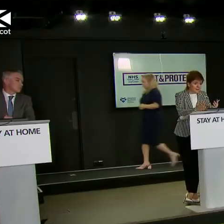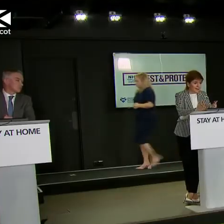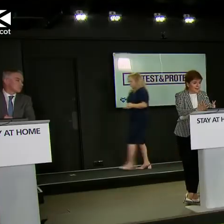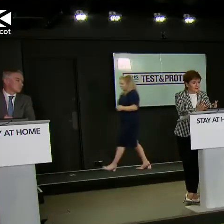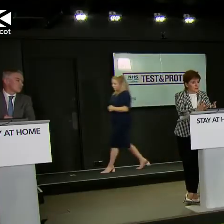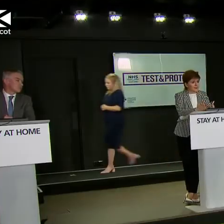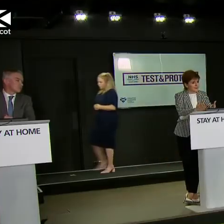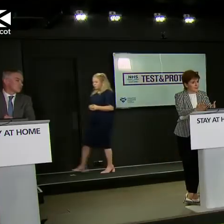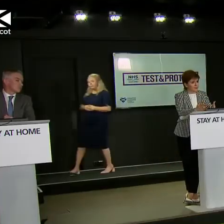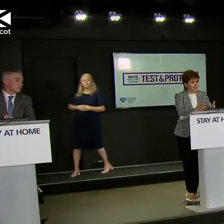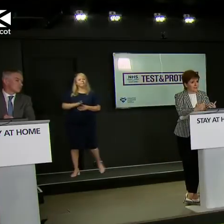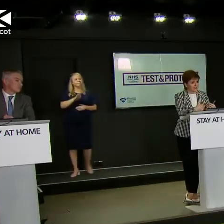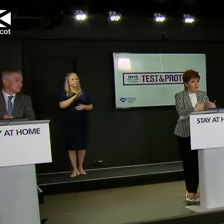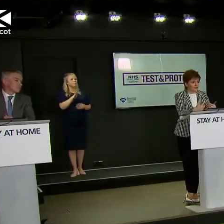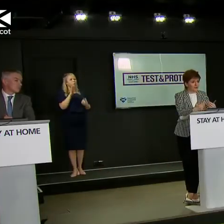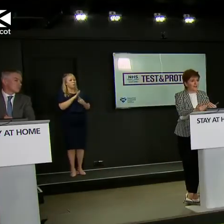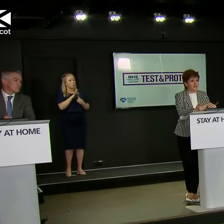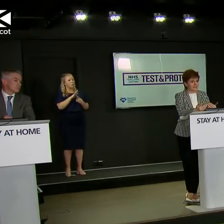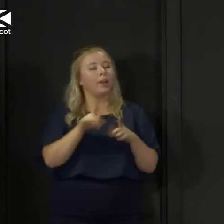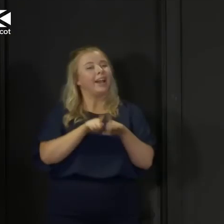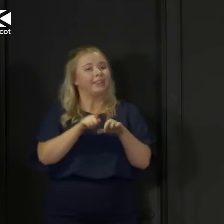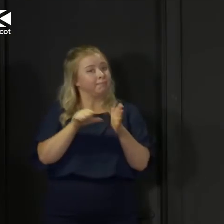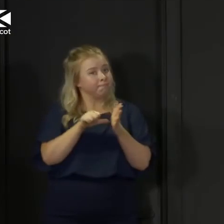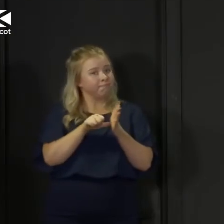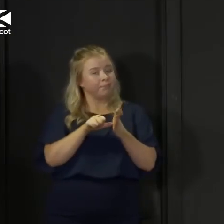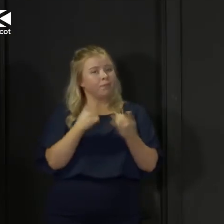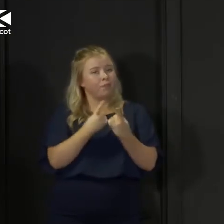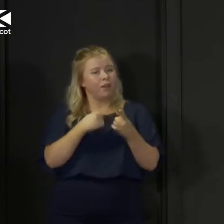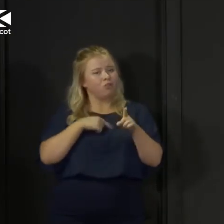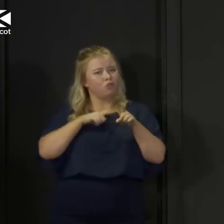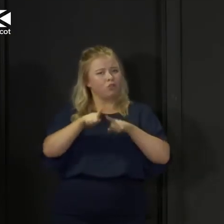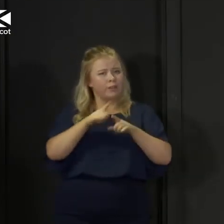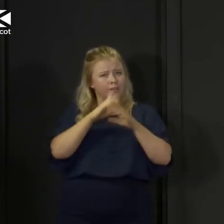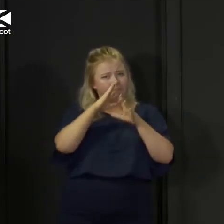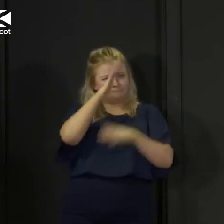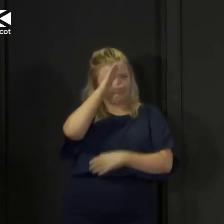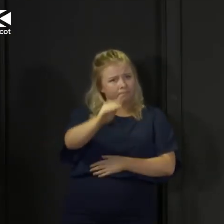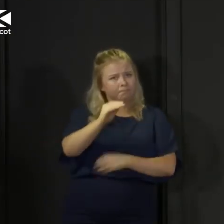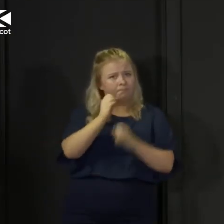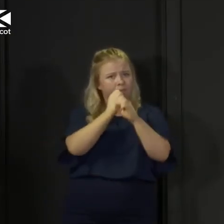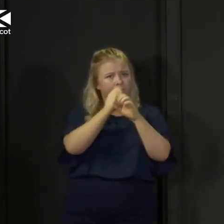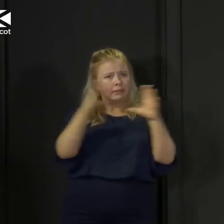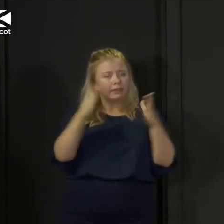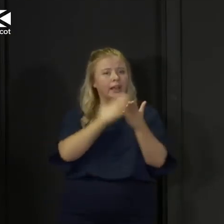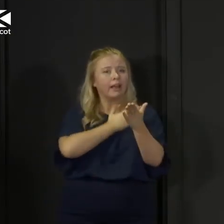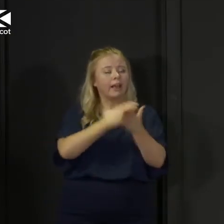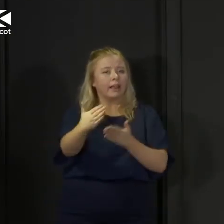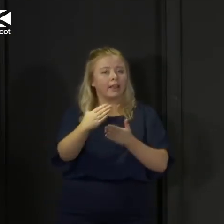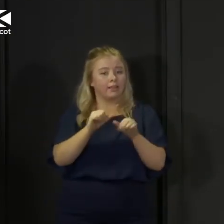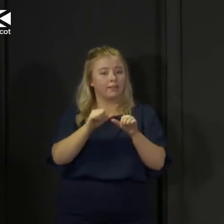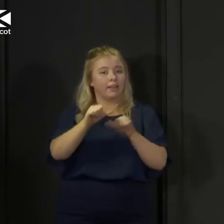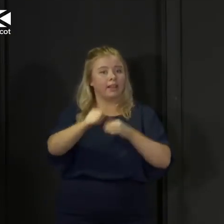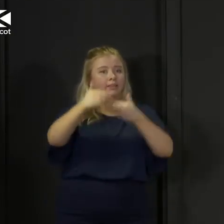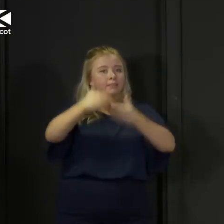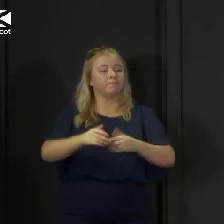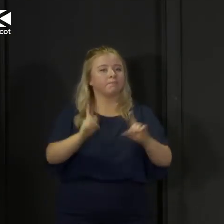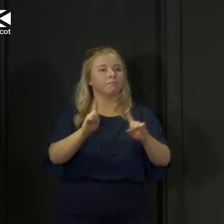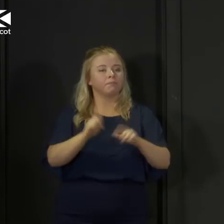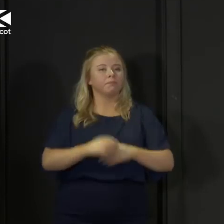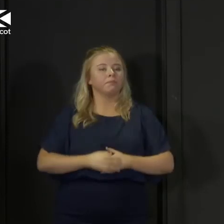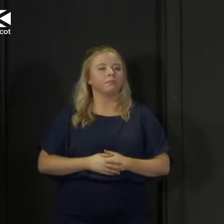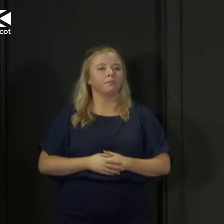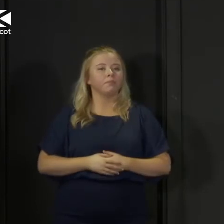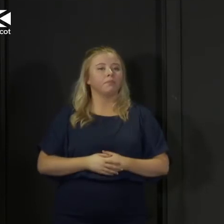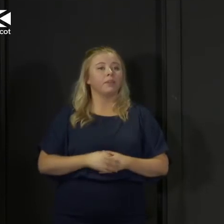you know, to be candid, quite difficult things I've got to try and communicate to all of you very clearly over this next period, is that while